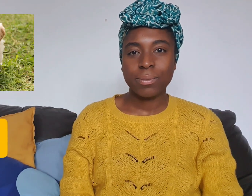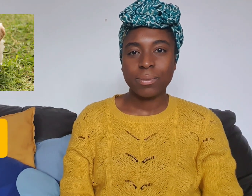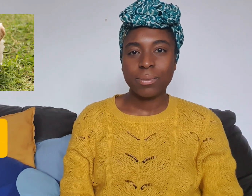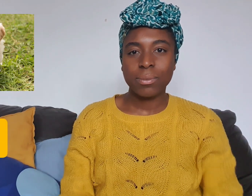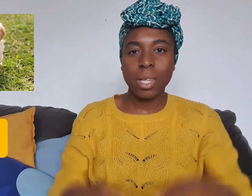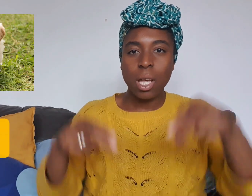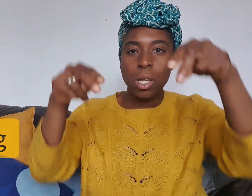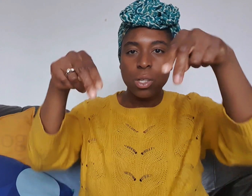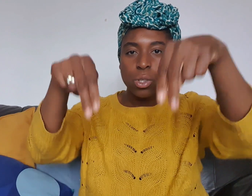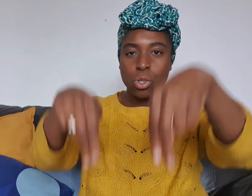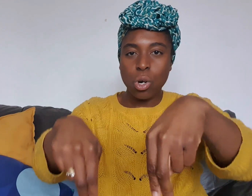Dog